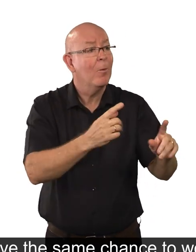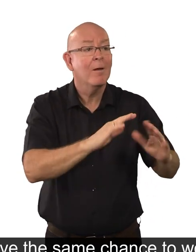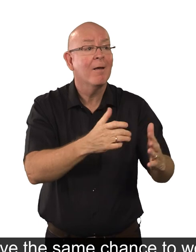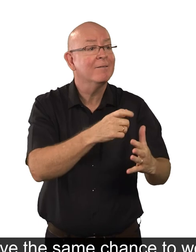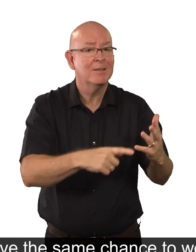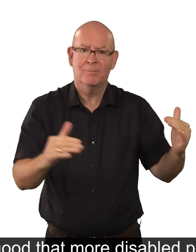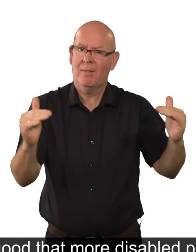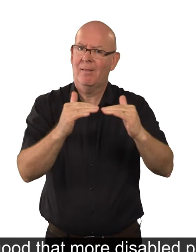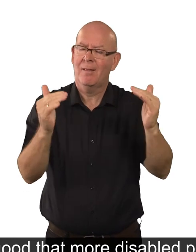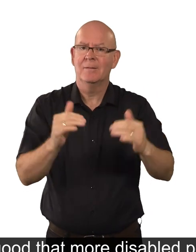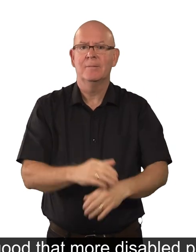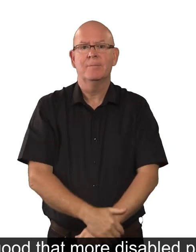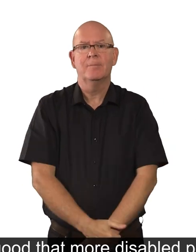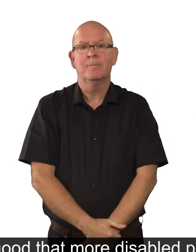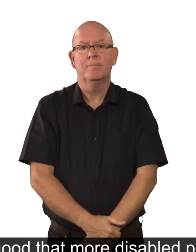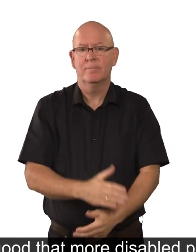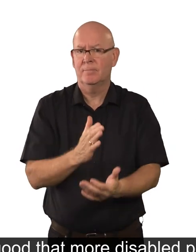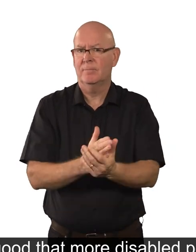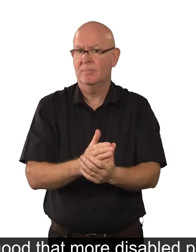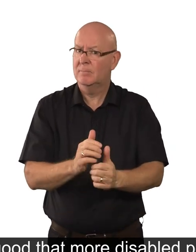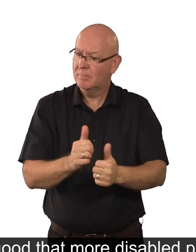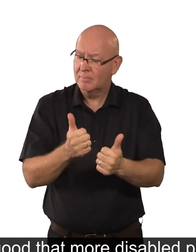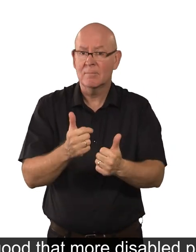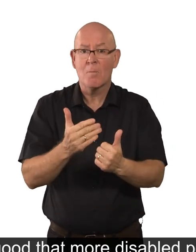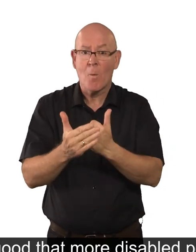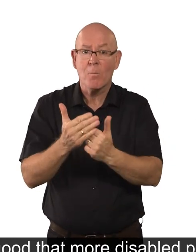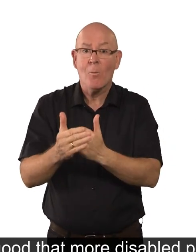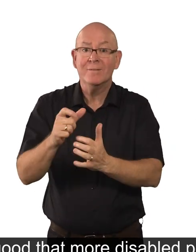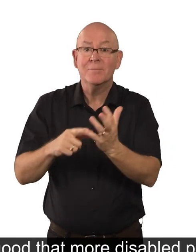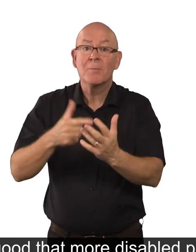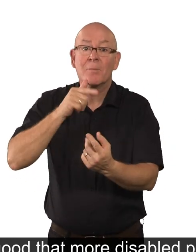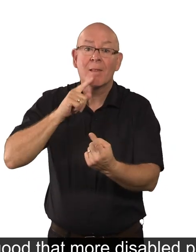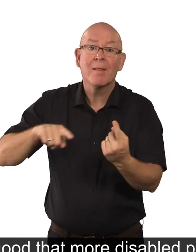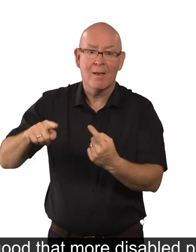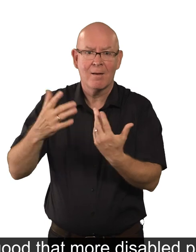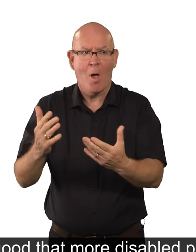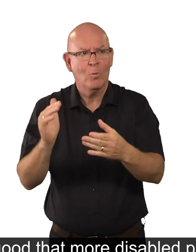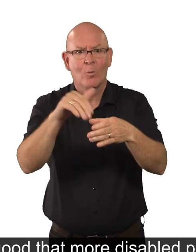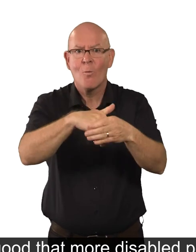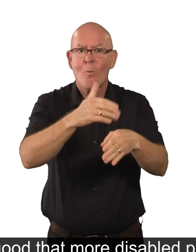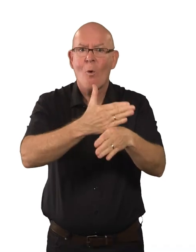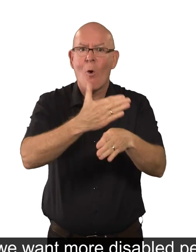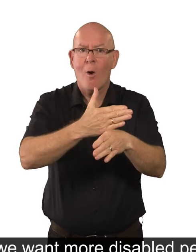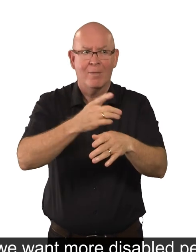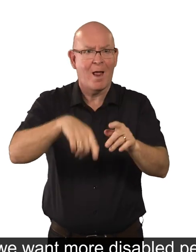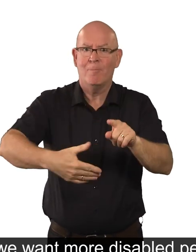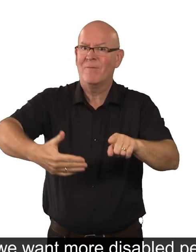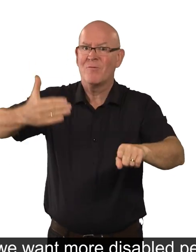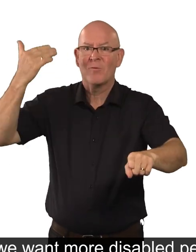aren't disabled. It is good that more disabled people are now in work than before, but